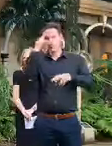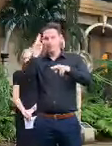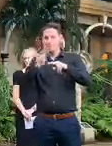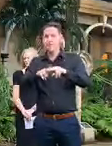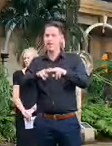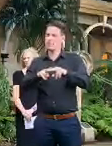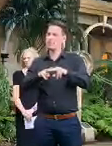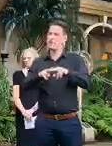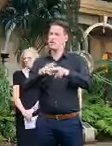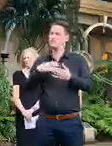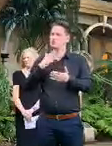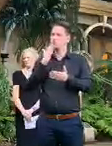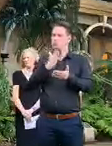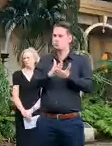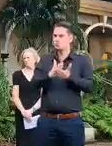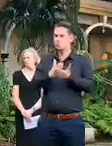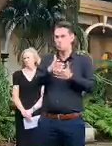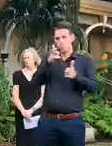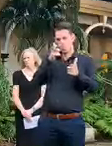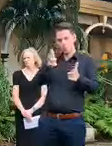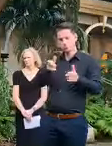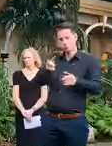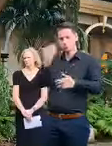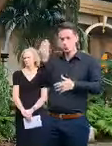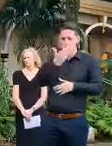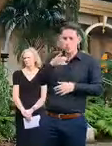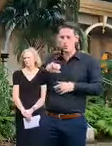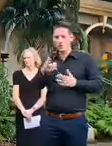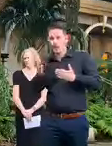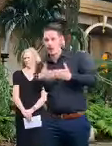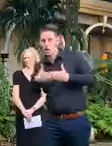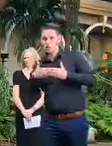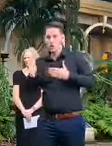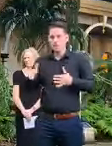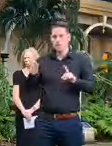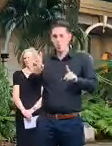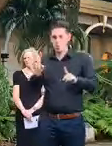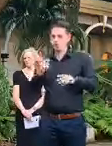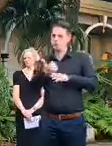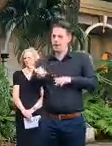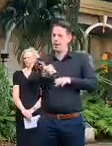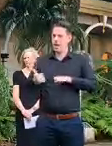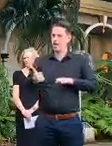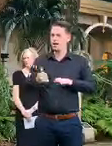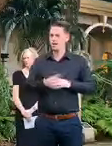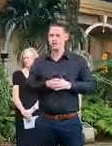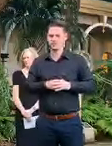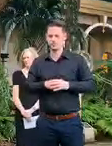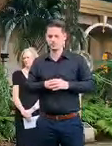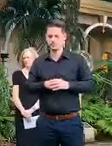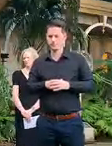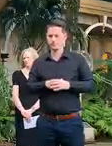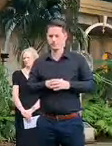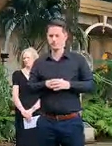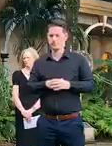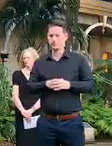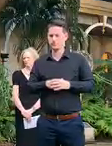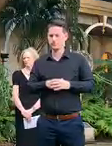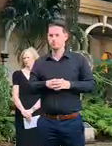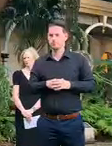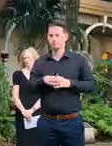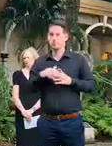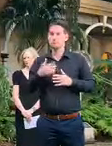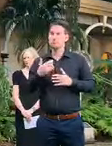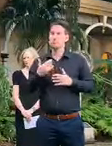that we are monitoring this situation on a regular basis and at the moment all of the